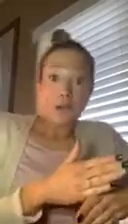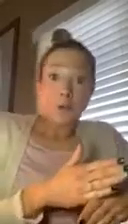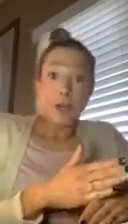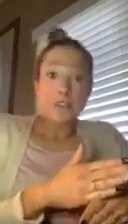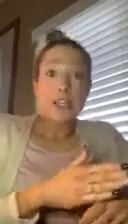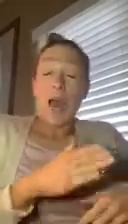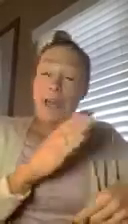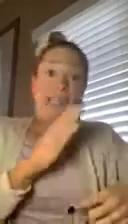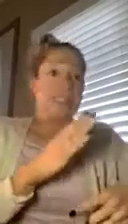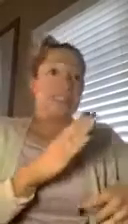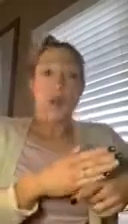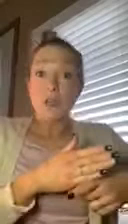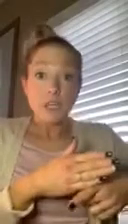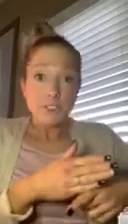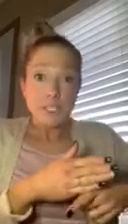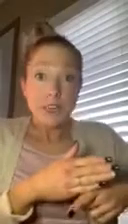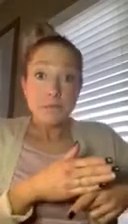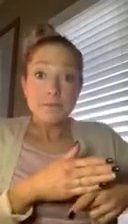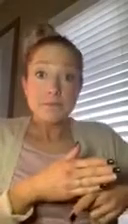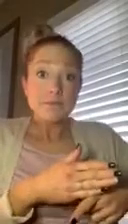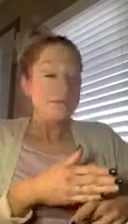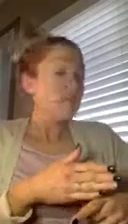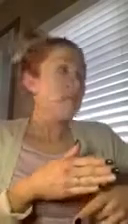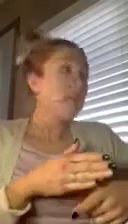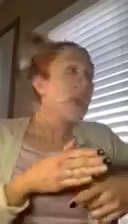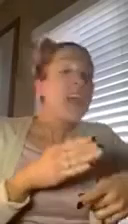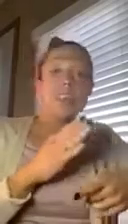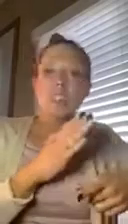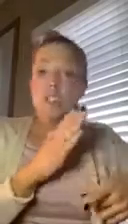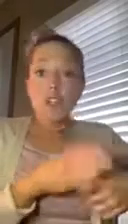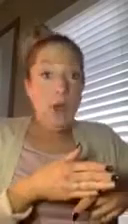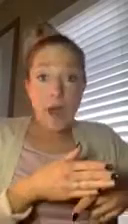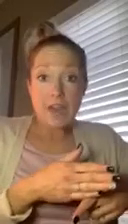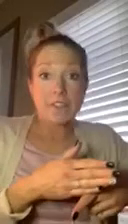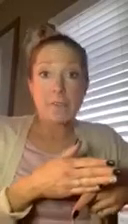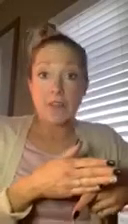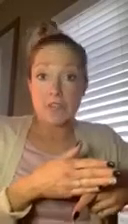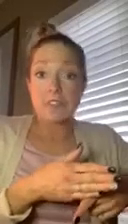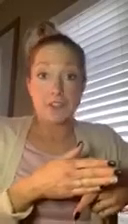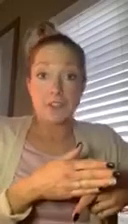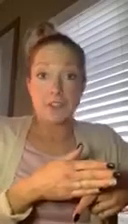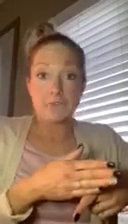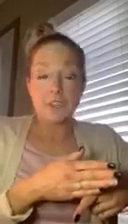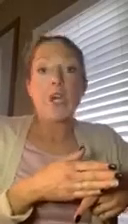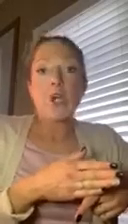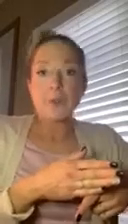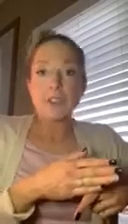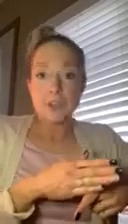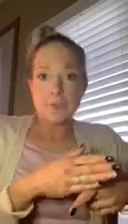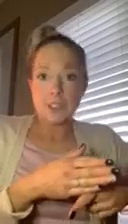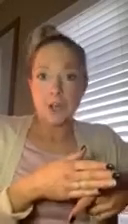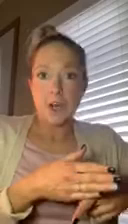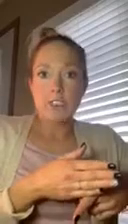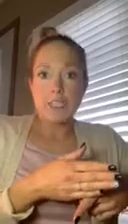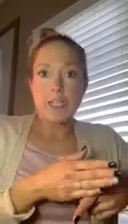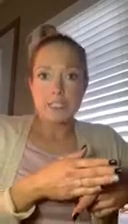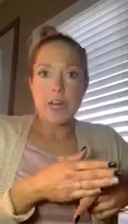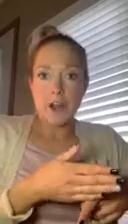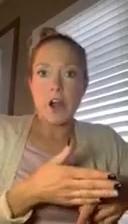was. I needed to stop accusing him. And to go ask his sister. Who was strapped in her car seat the entire car